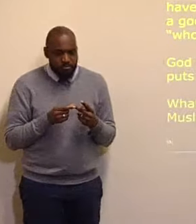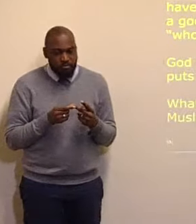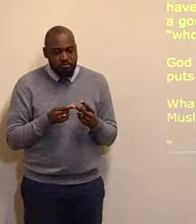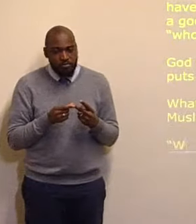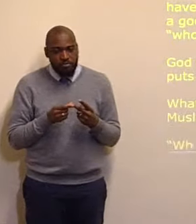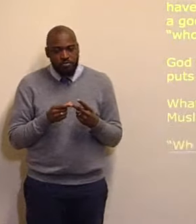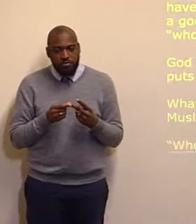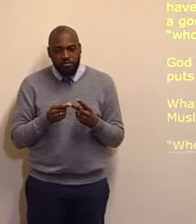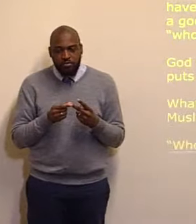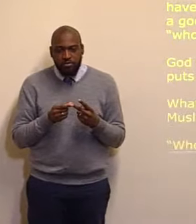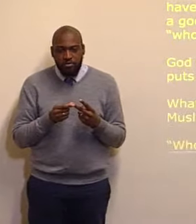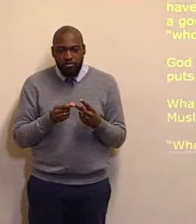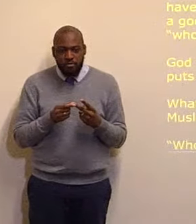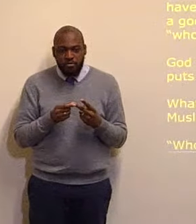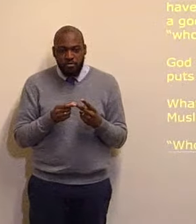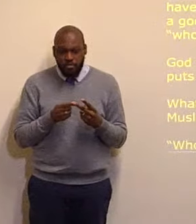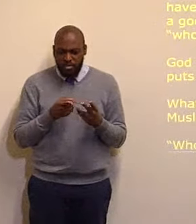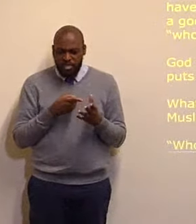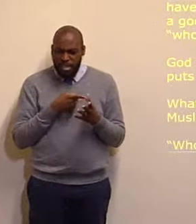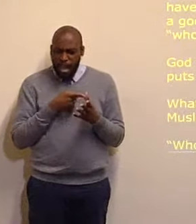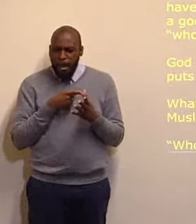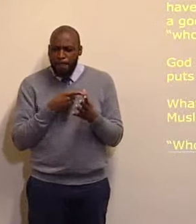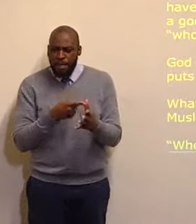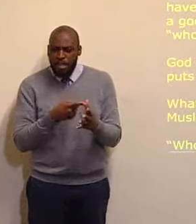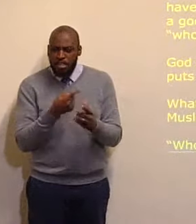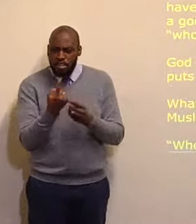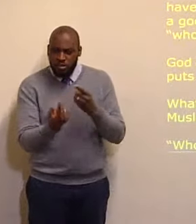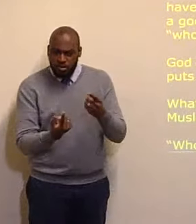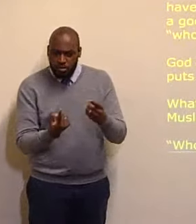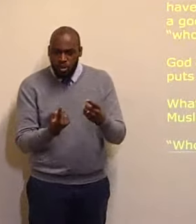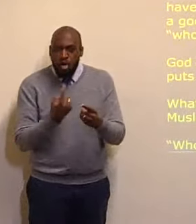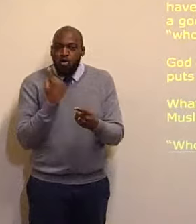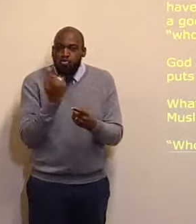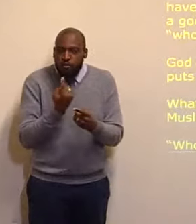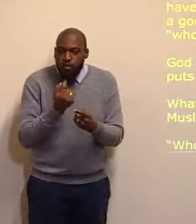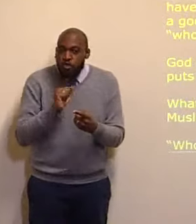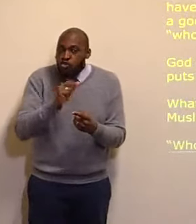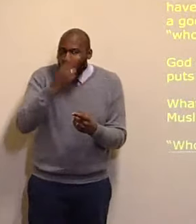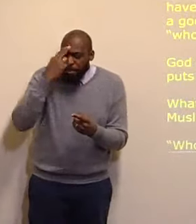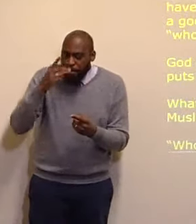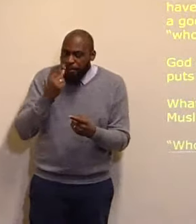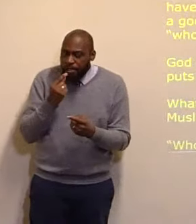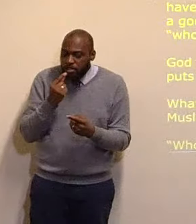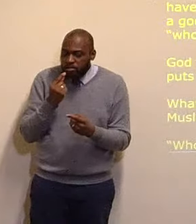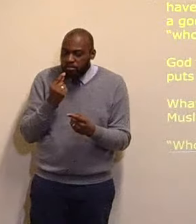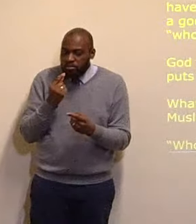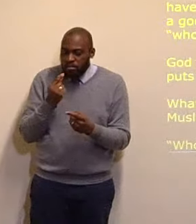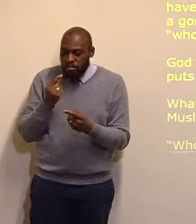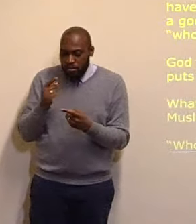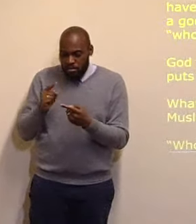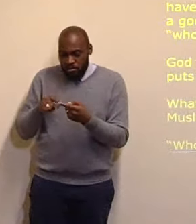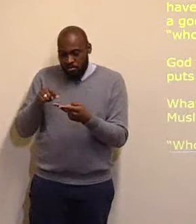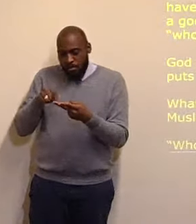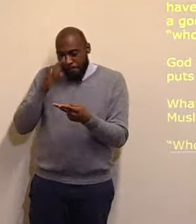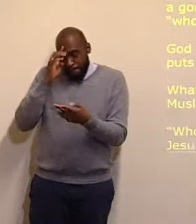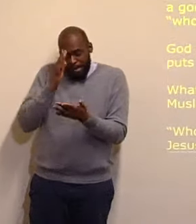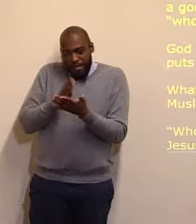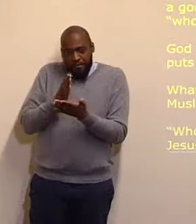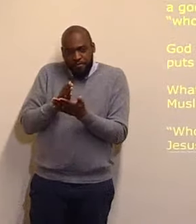in application, not only the whosoever, to receive salvation, it is to believe, it is here in the